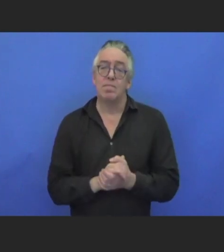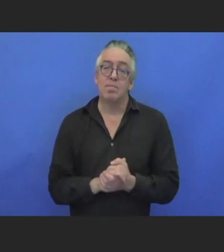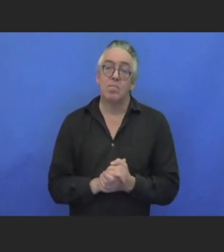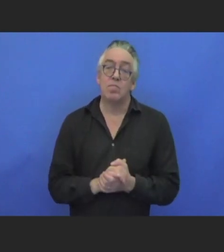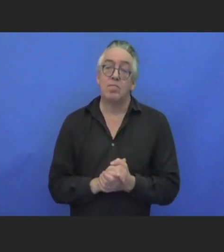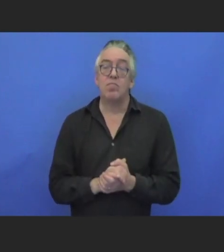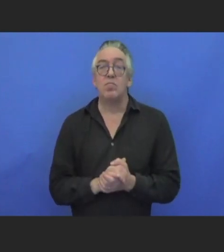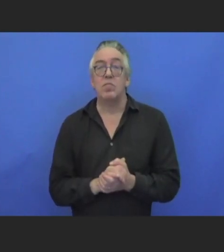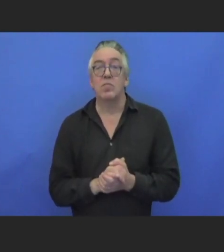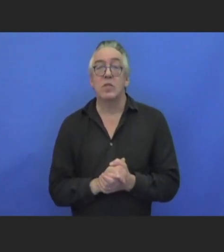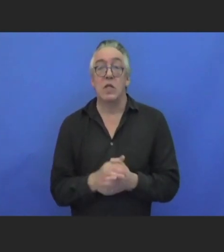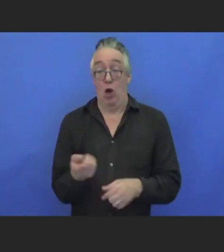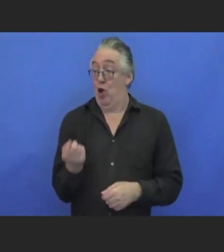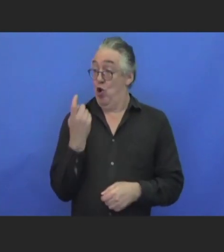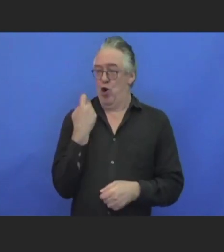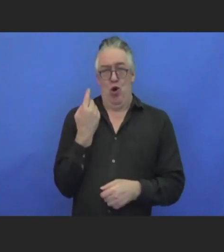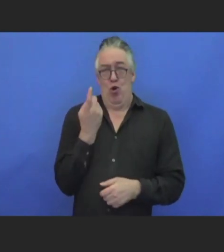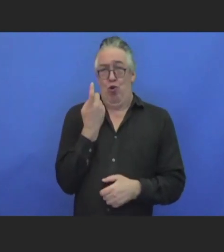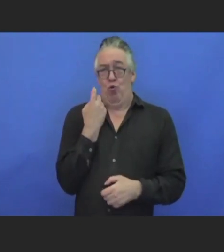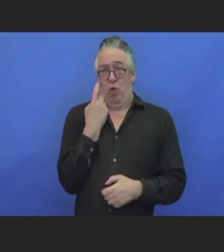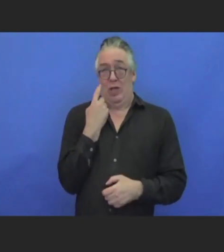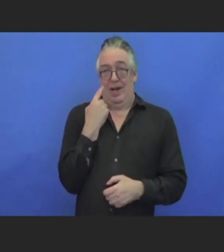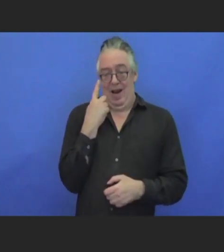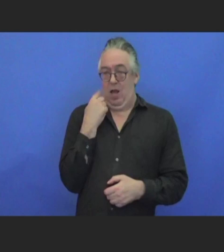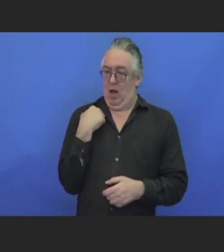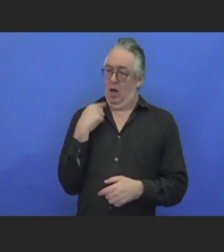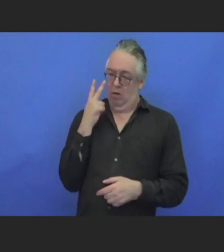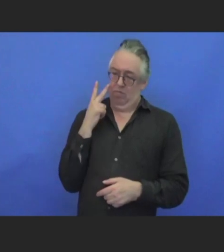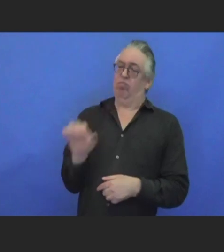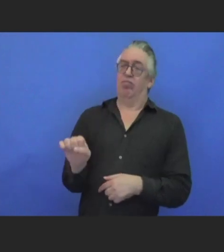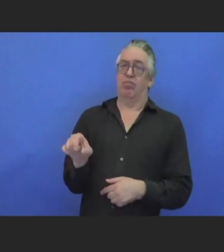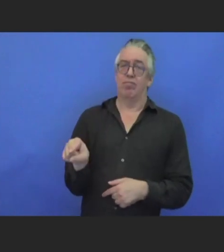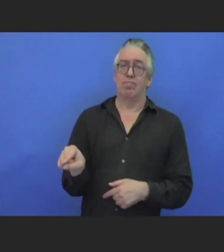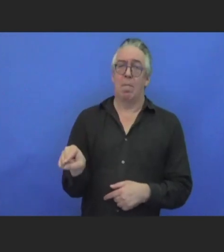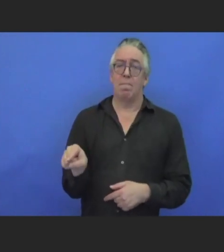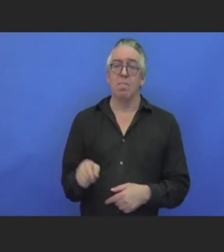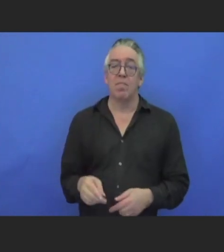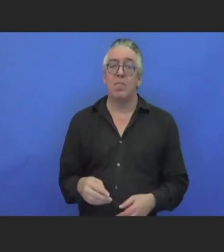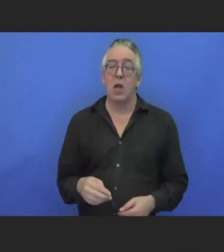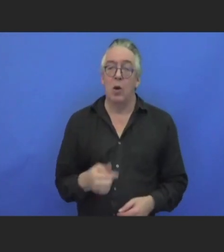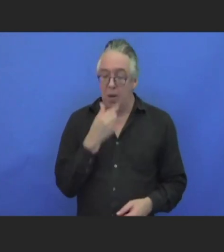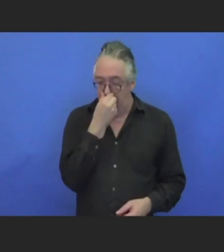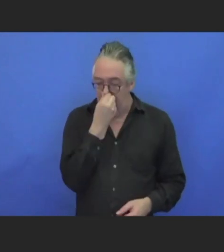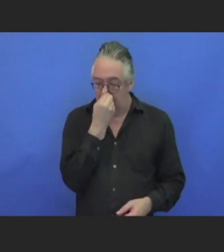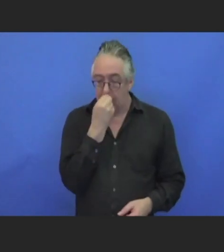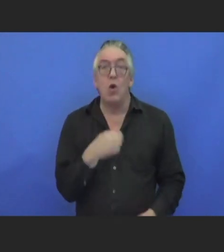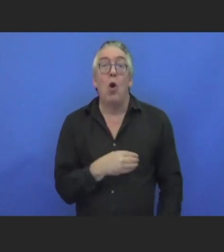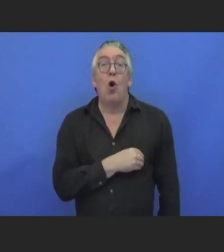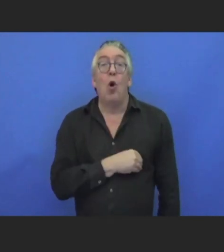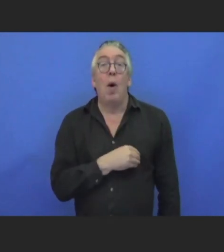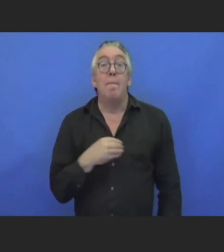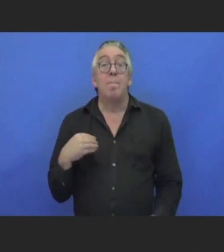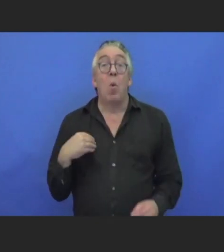across recently. The Polish Parliament is currently